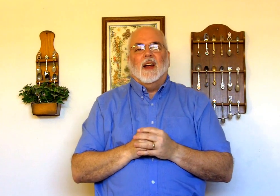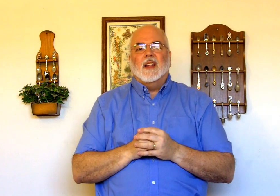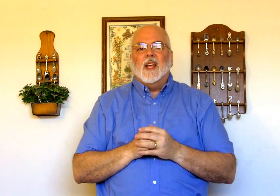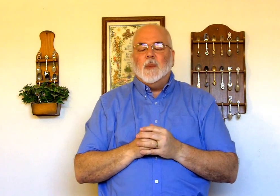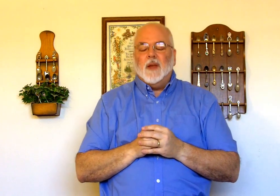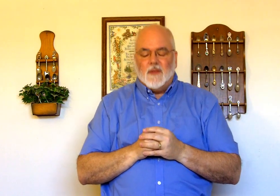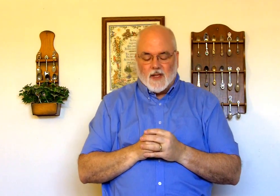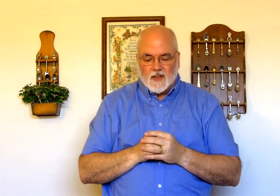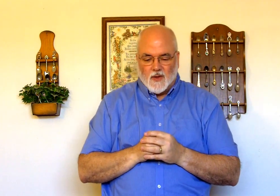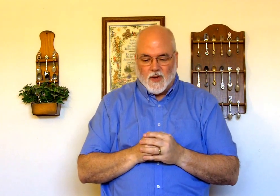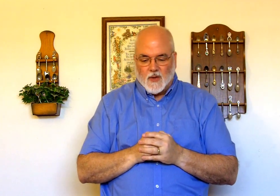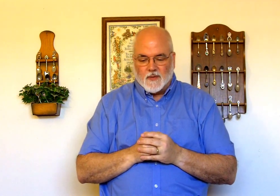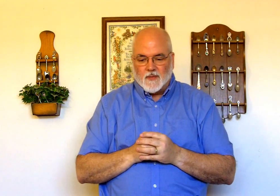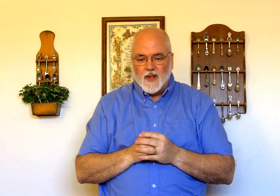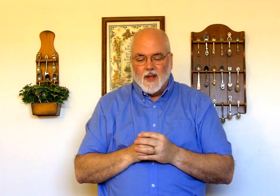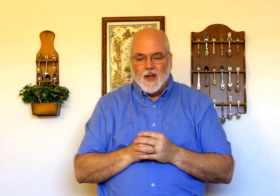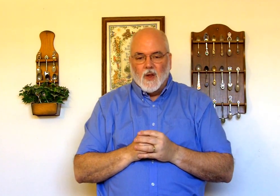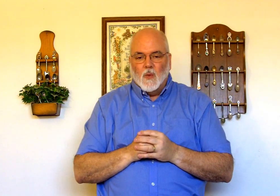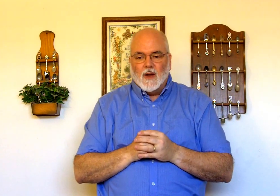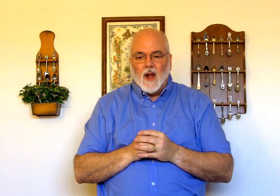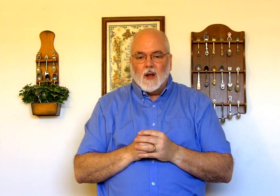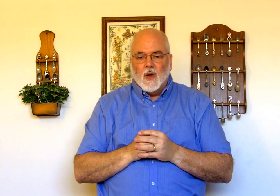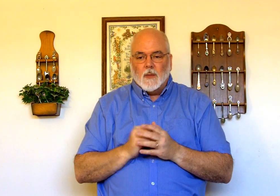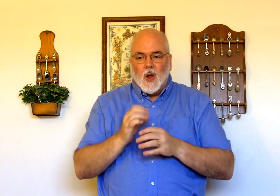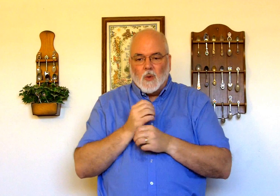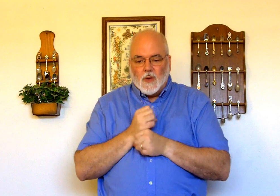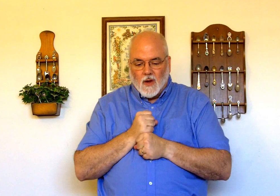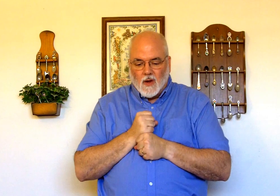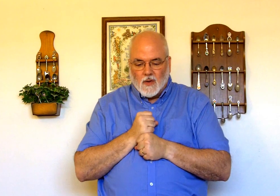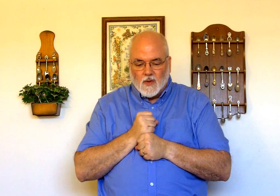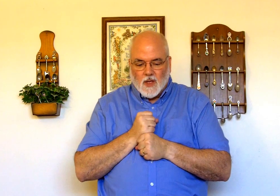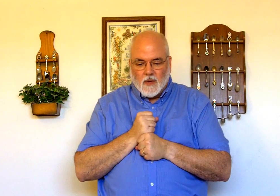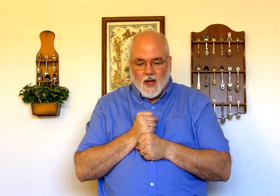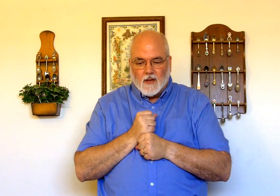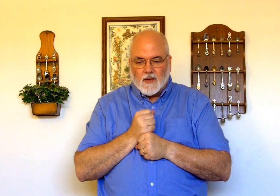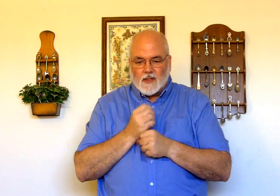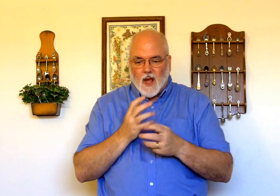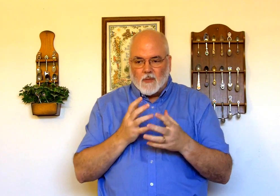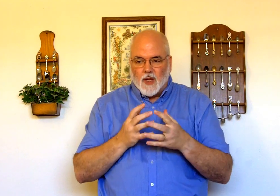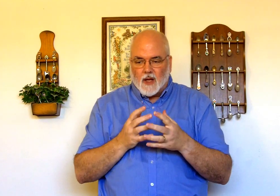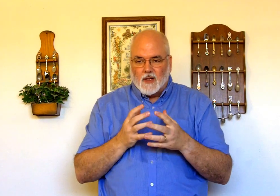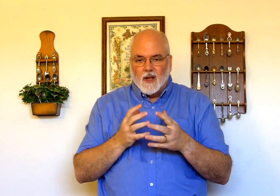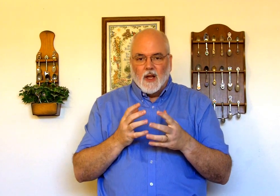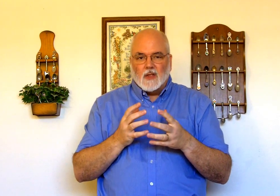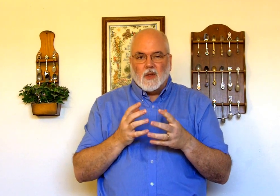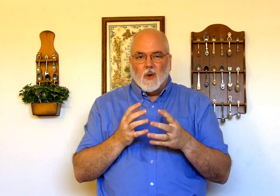Keeping festival though. We're not going to be holding on to some kind of object. So